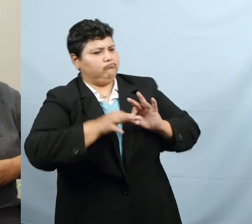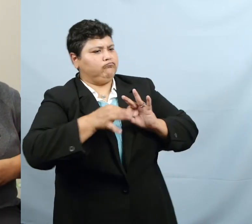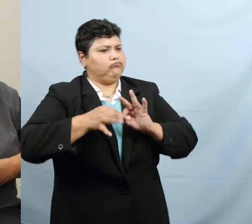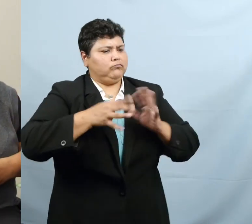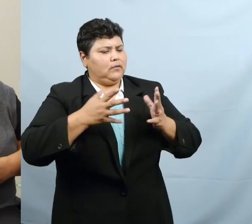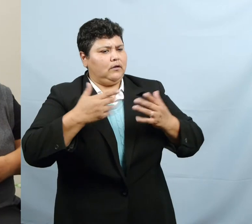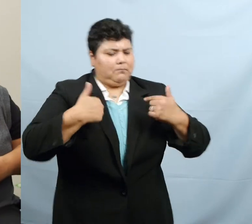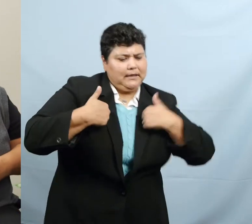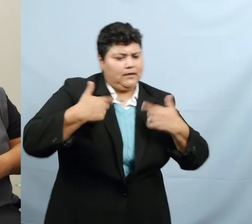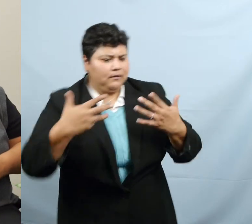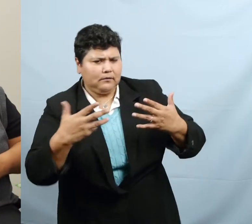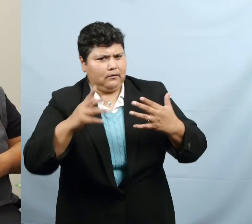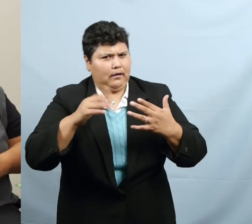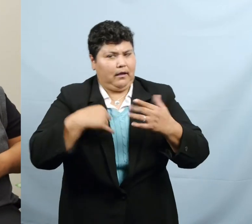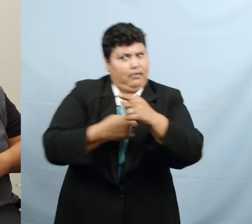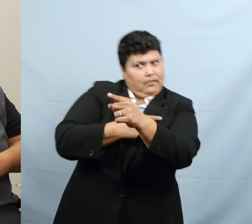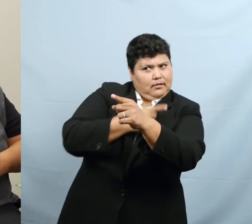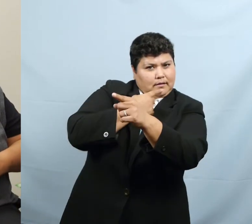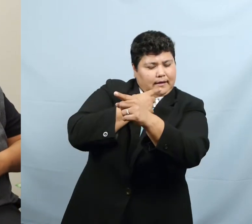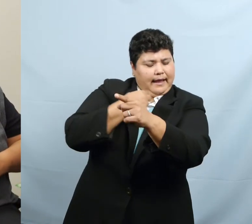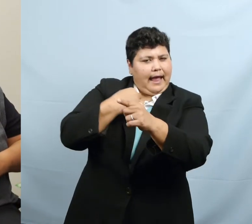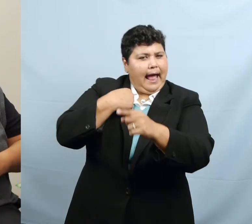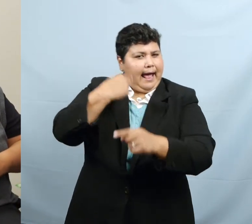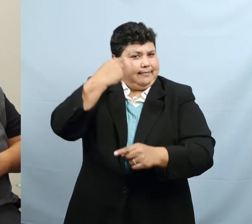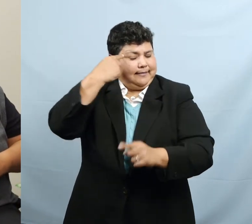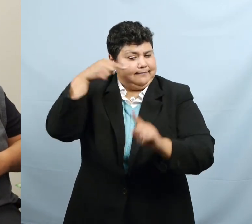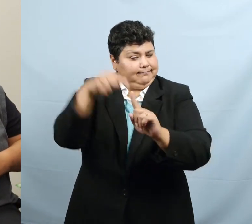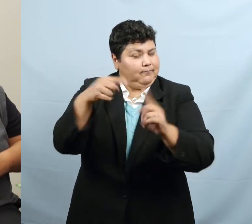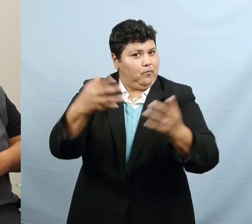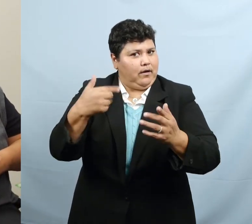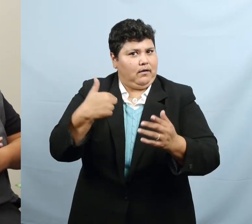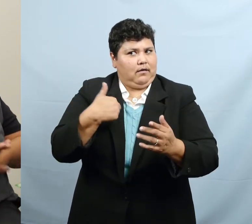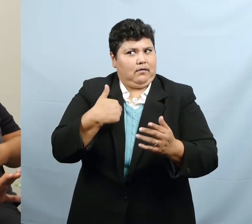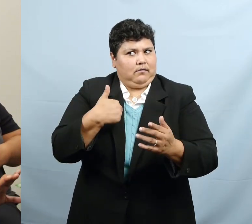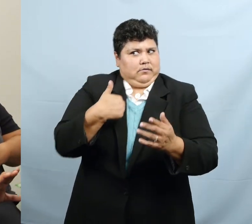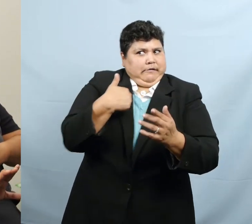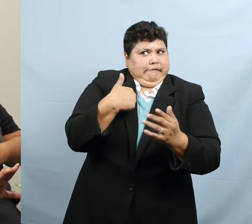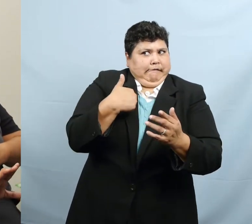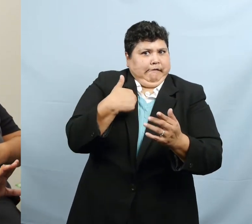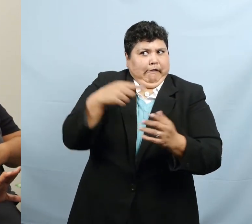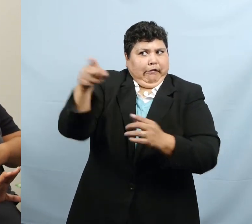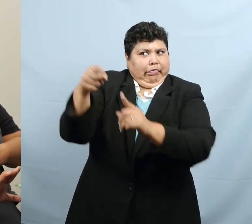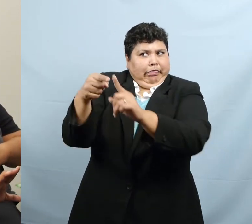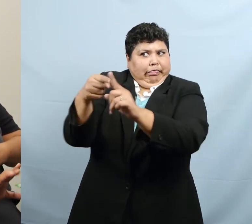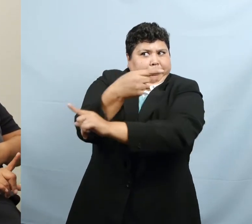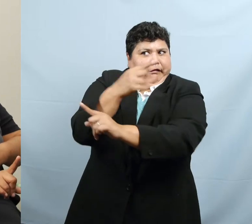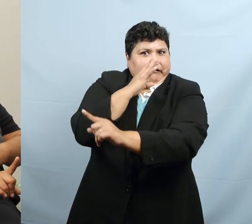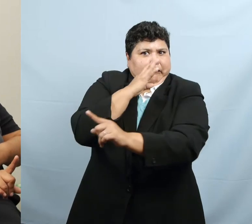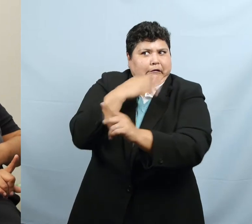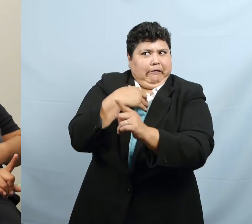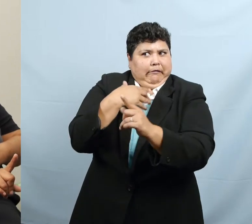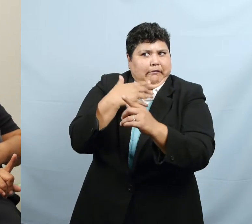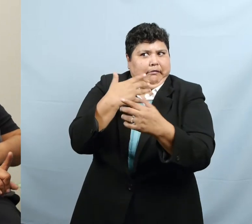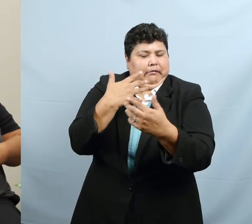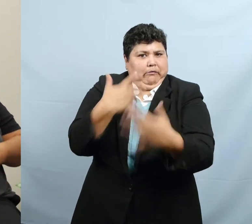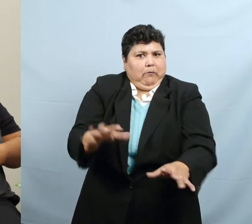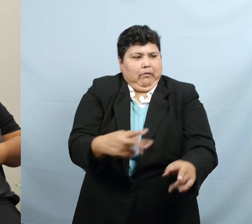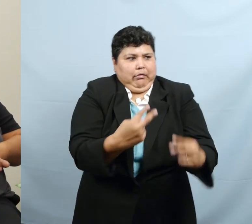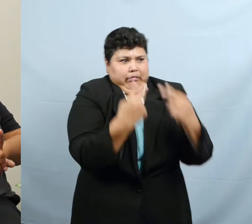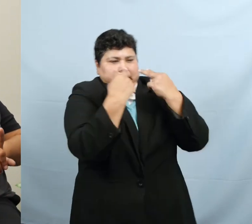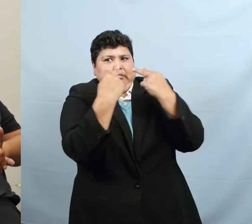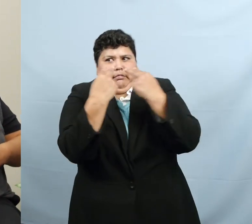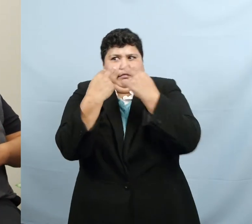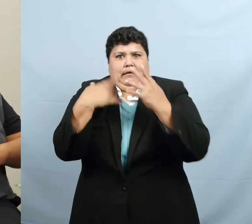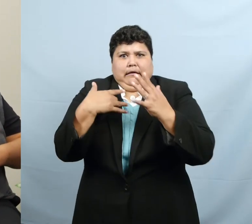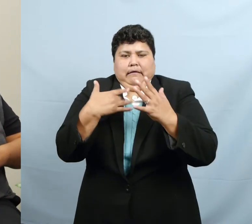there where my image was threatened. And so I disassociated myself from that